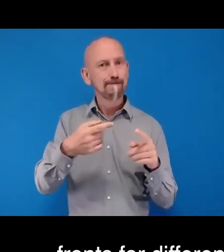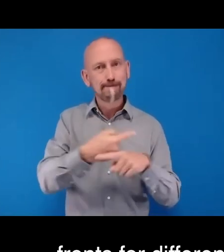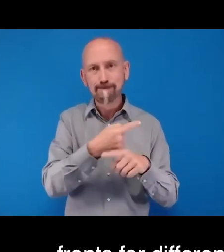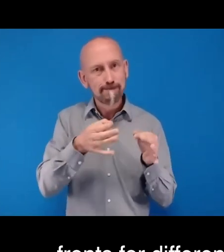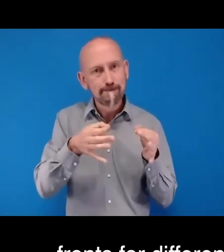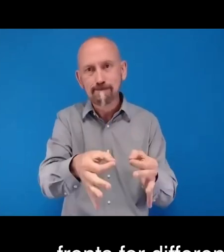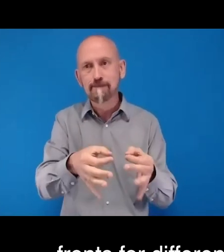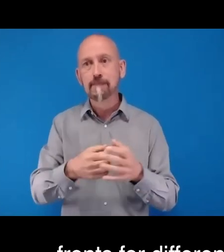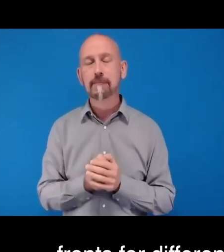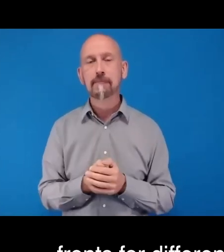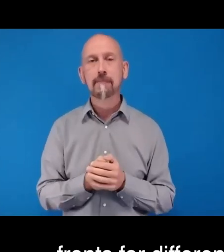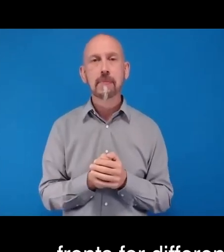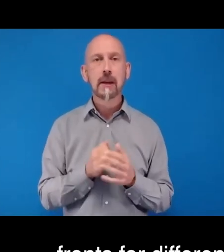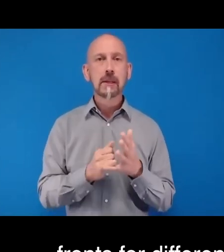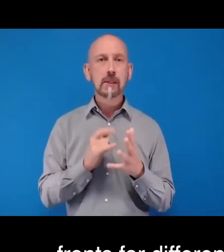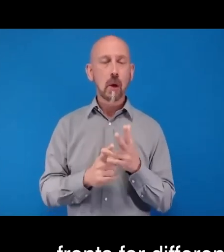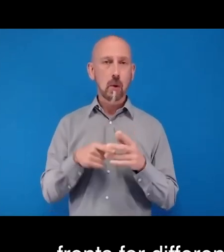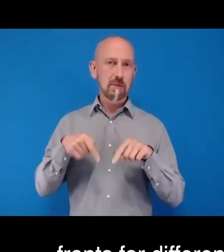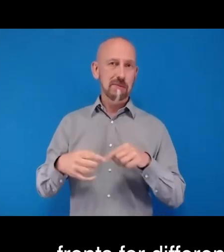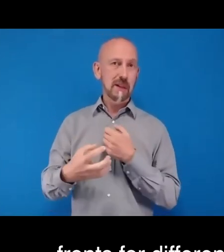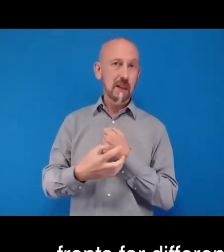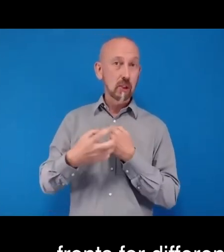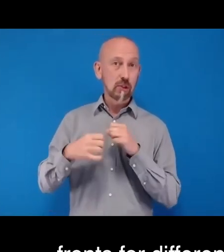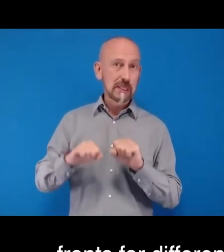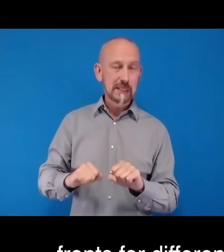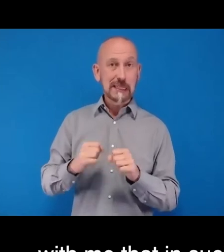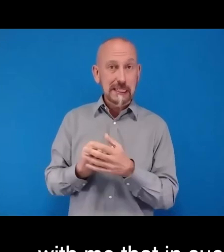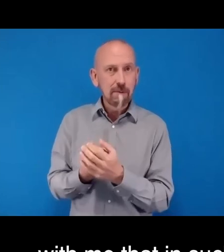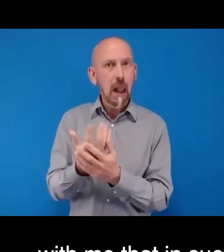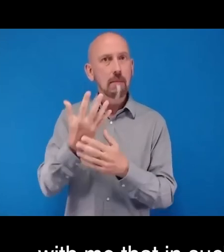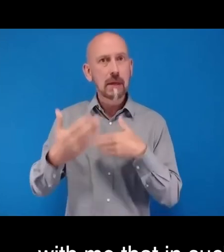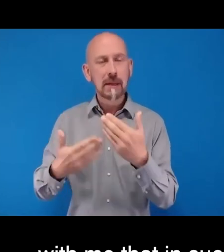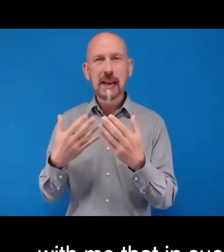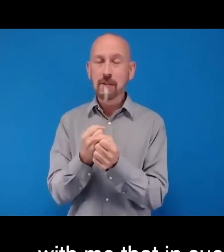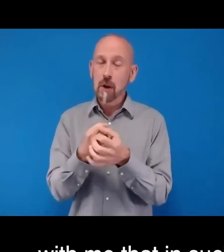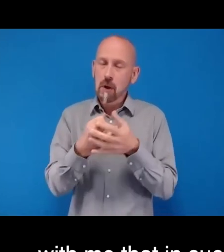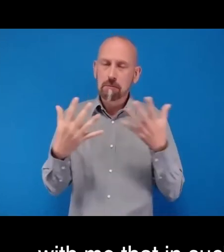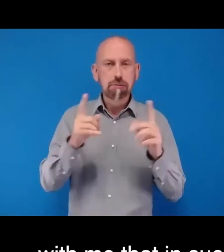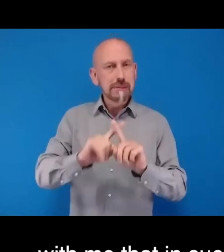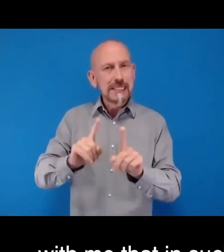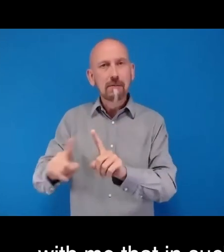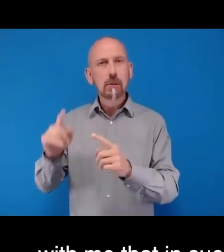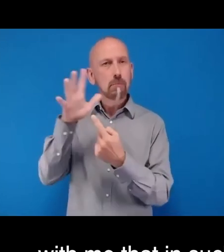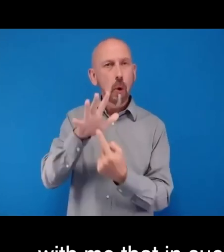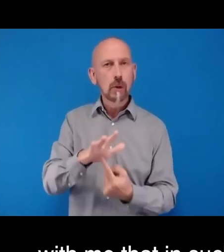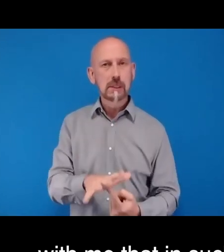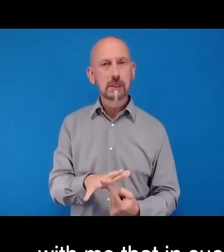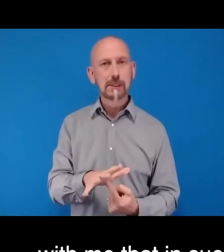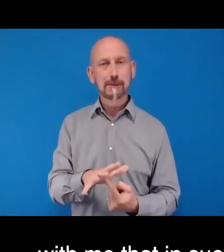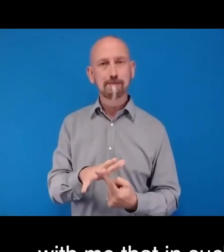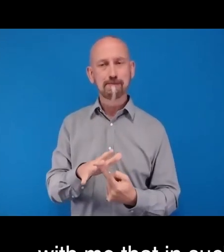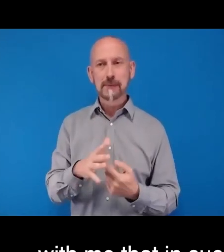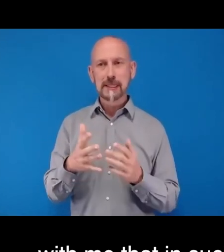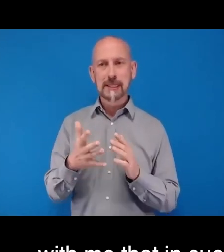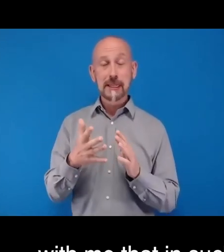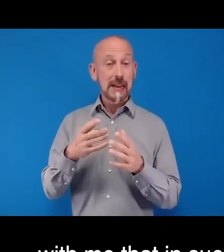situation, in a developing country like Pakistan, where there are so many competing priorities to deal with other life